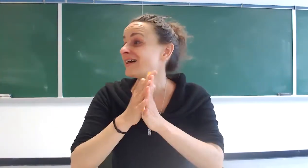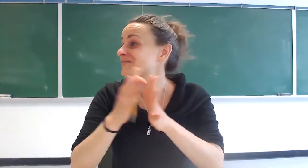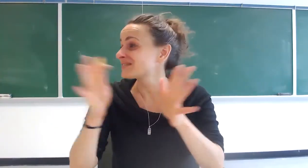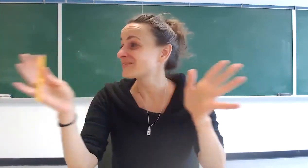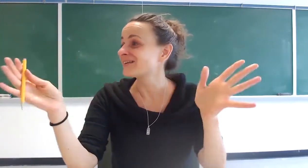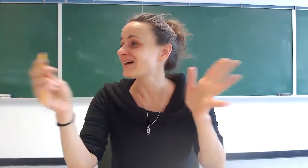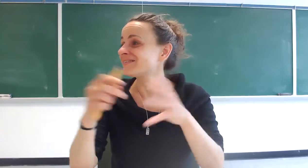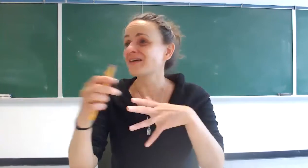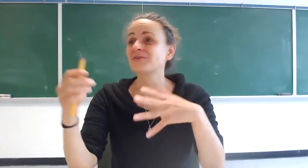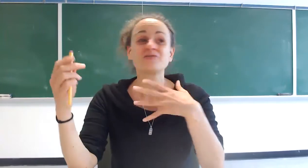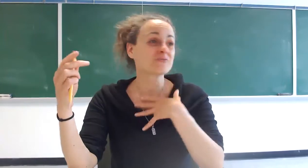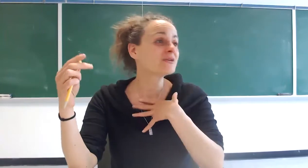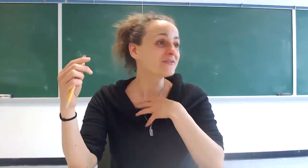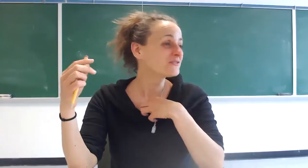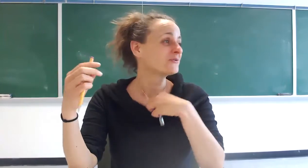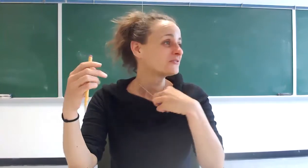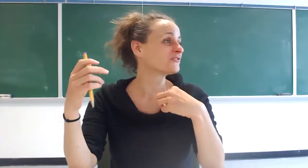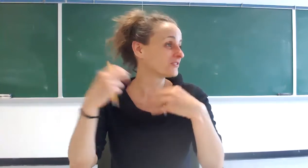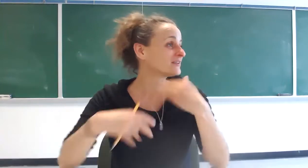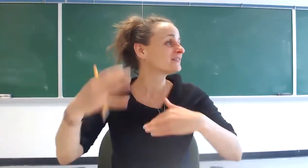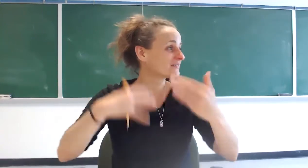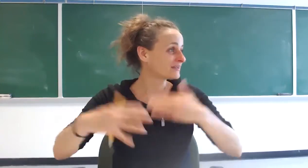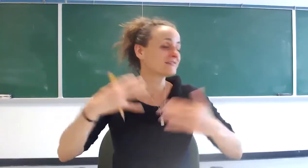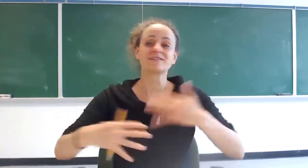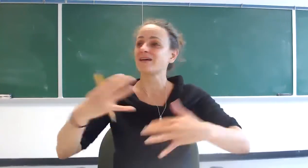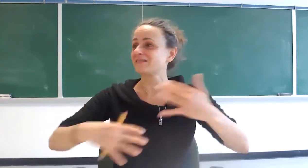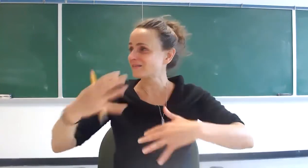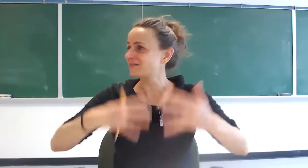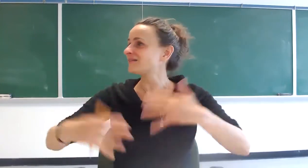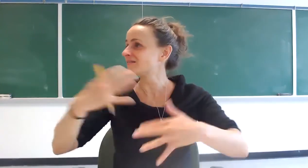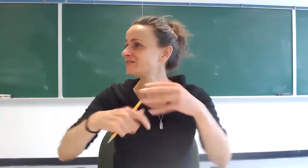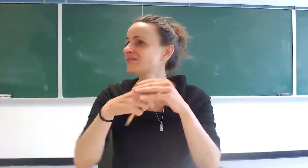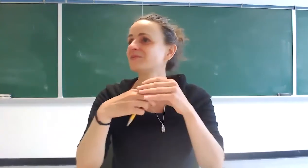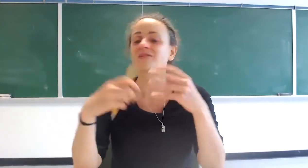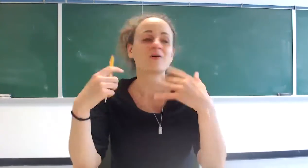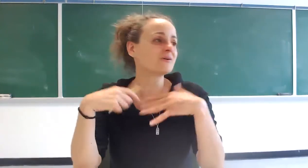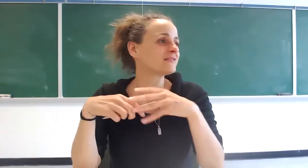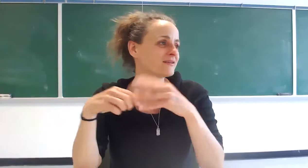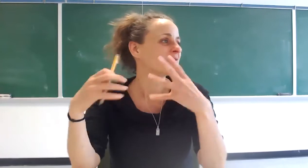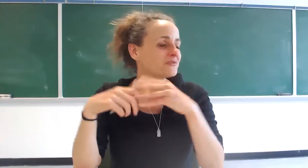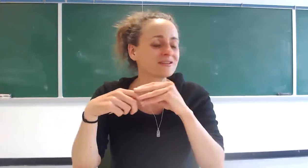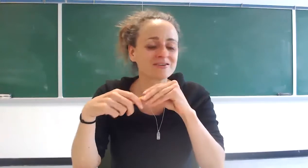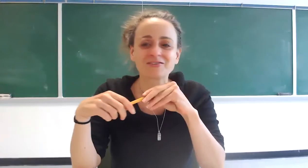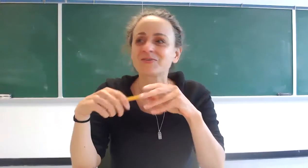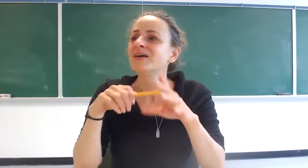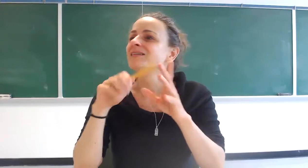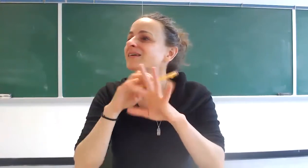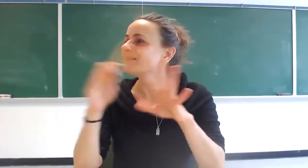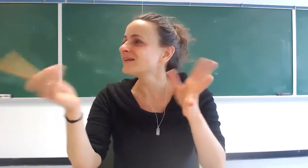life-saving class I mean for me also just studying the text as and then teaching them is always um really good so take that class